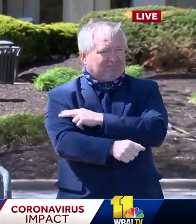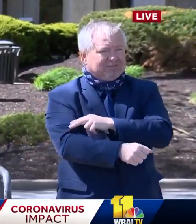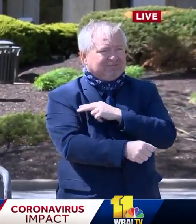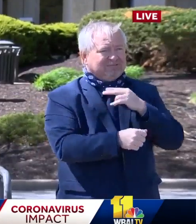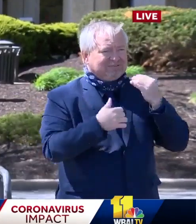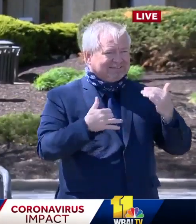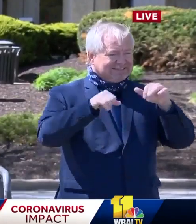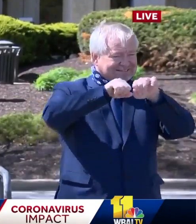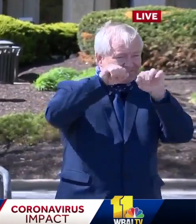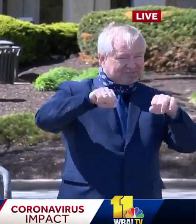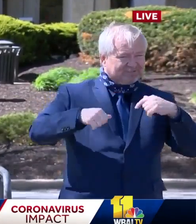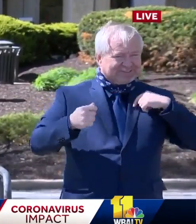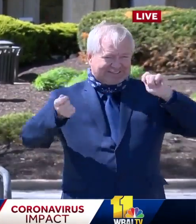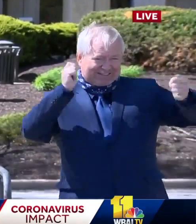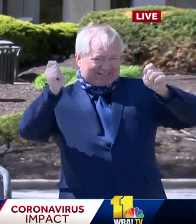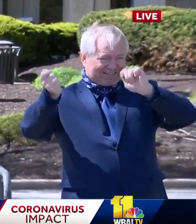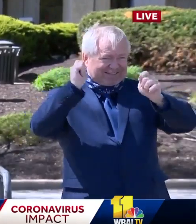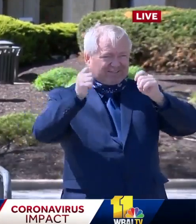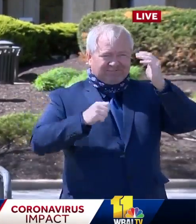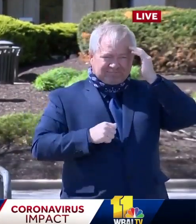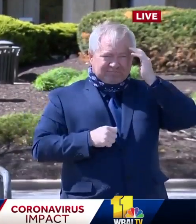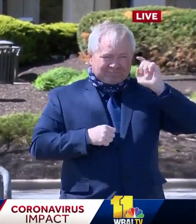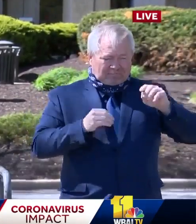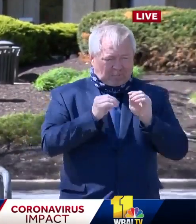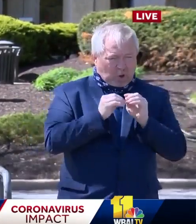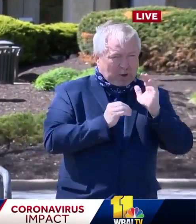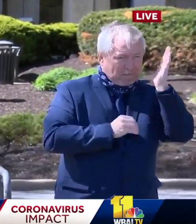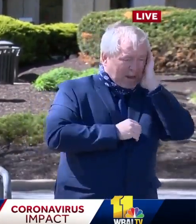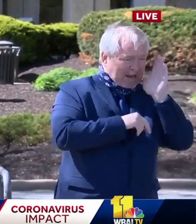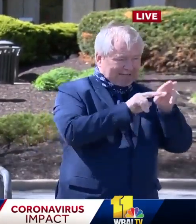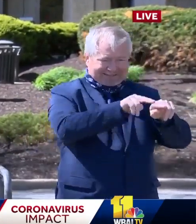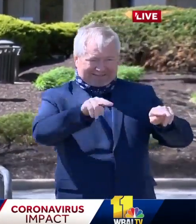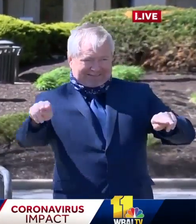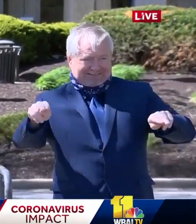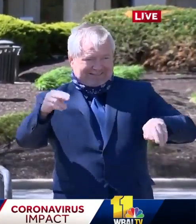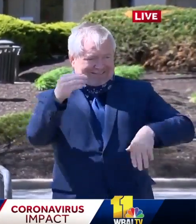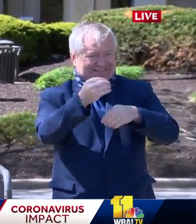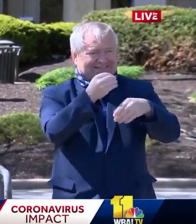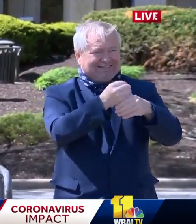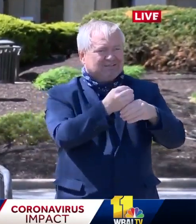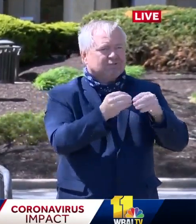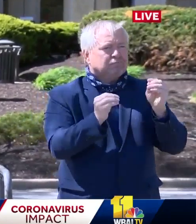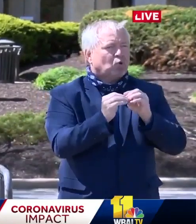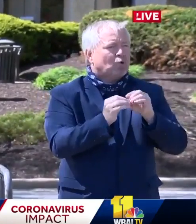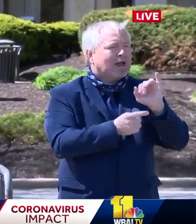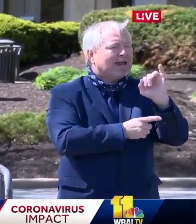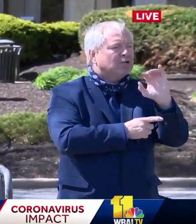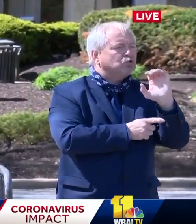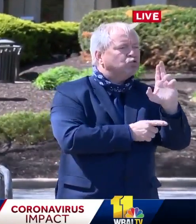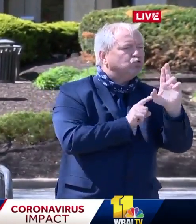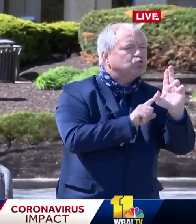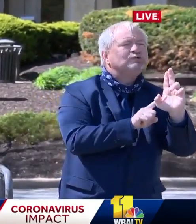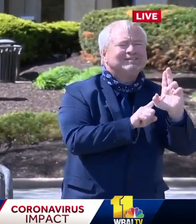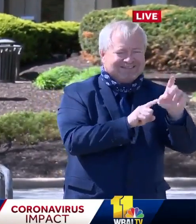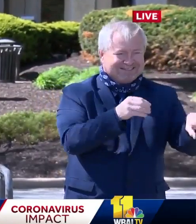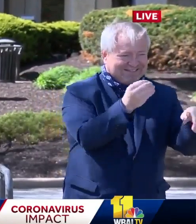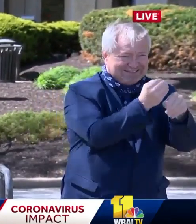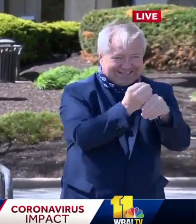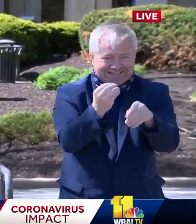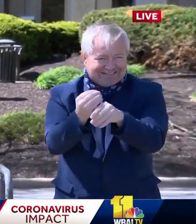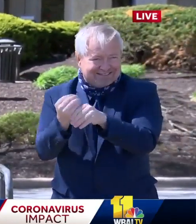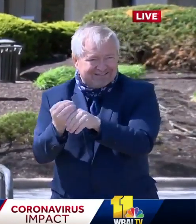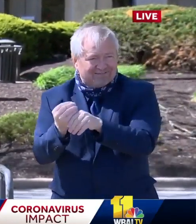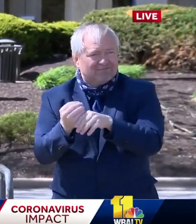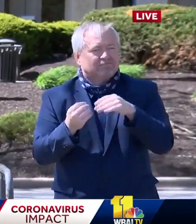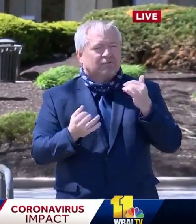to expand hospital bed space. Uh, we knew that we would also need additional ICU space. Uh, and so we want to thank the governor for, uh, for the